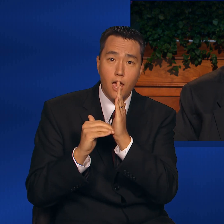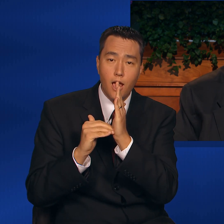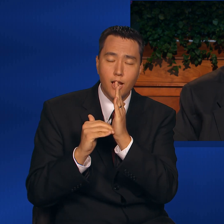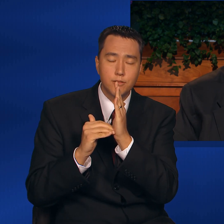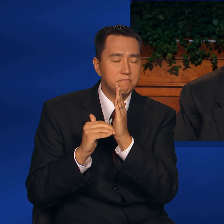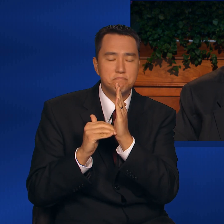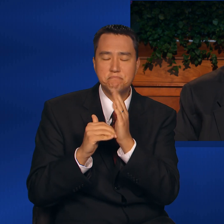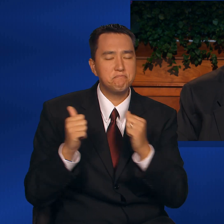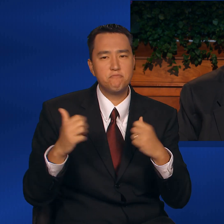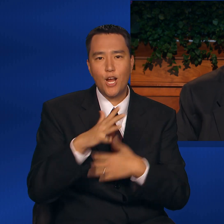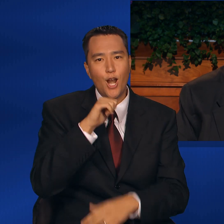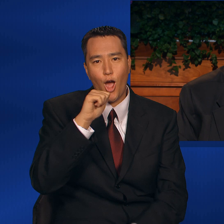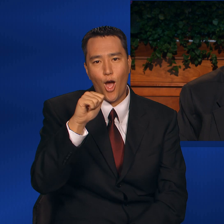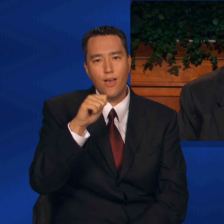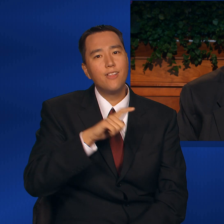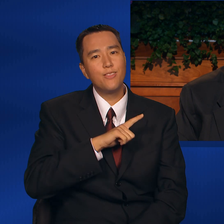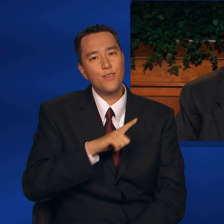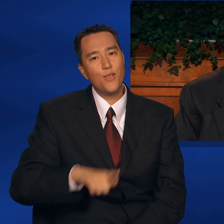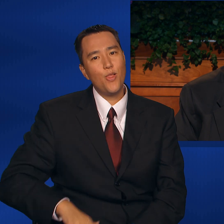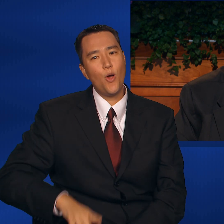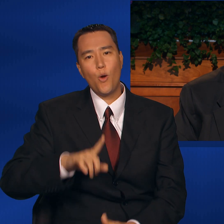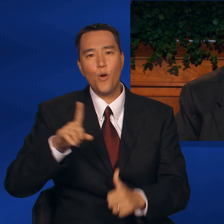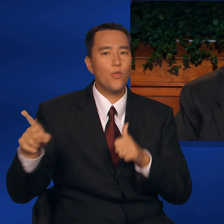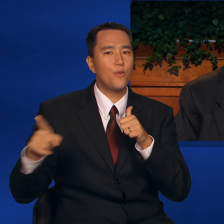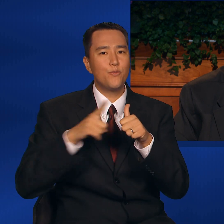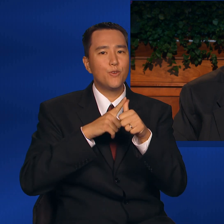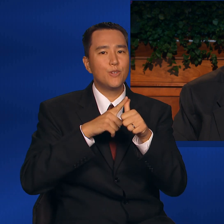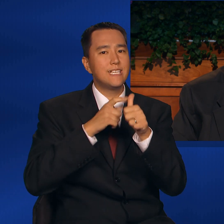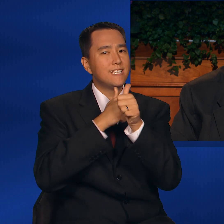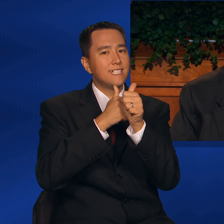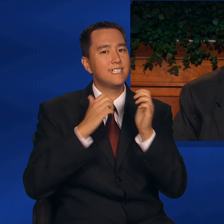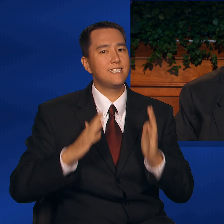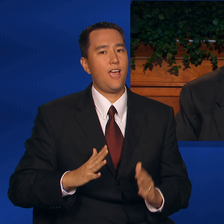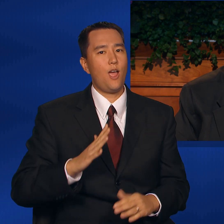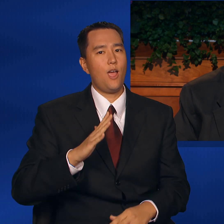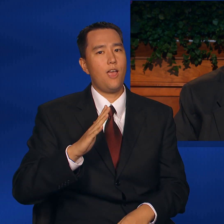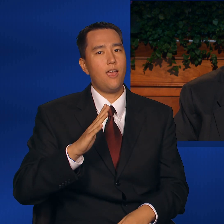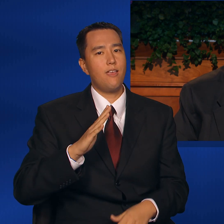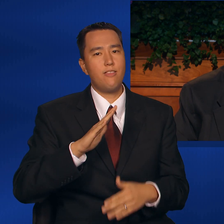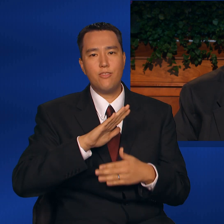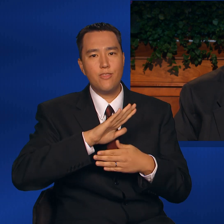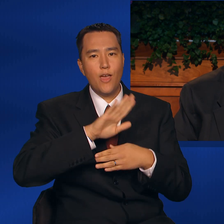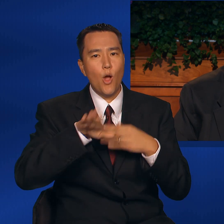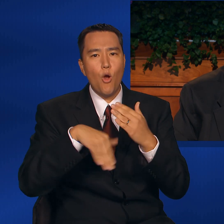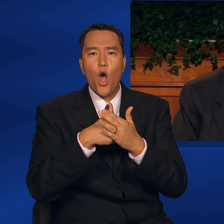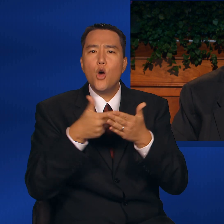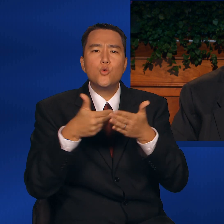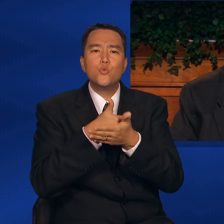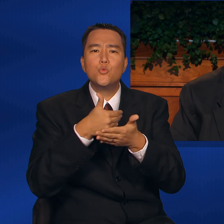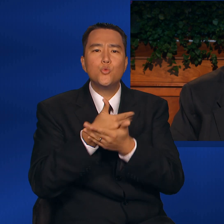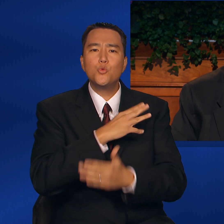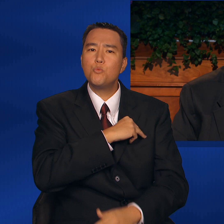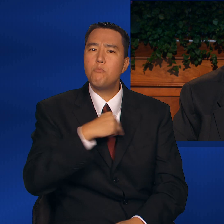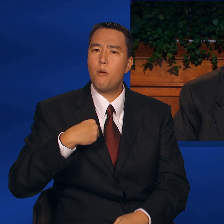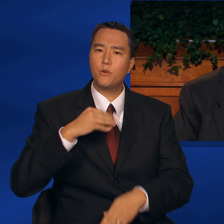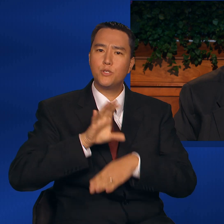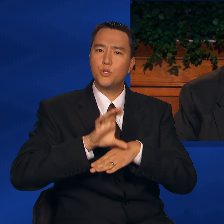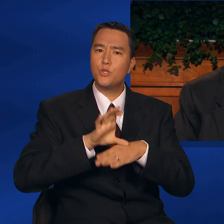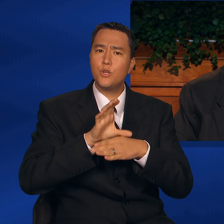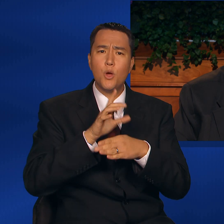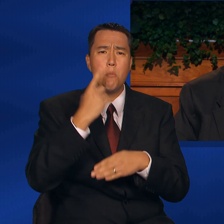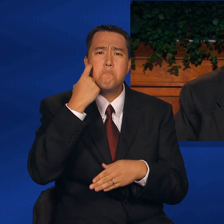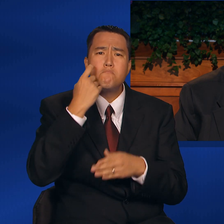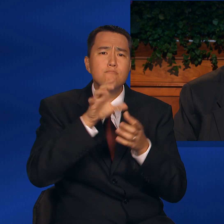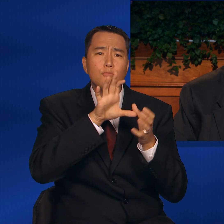not. The Lord's first disciples were all new members of the Church, newly